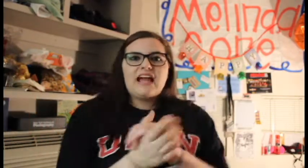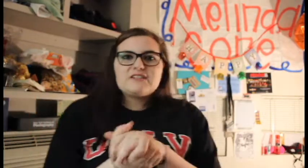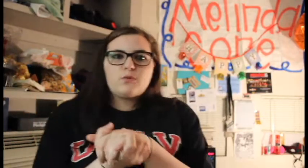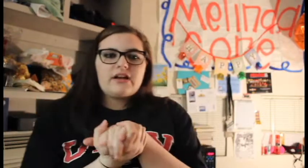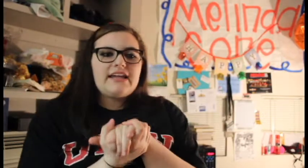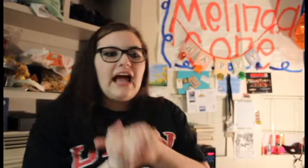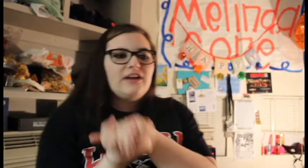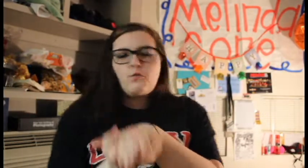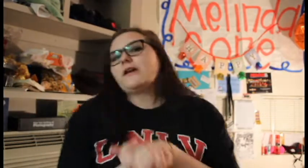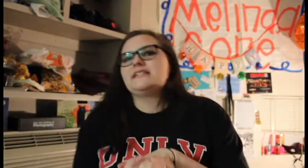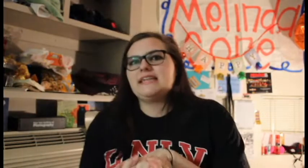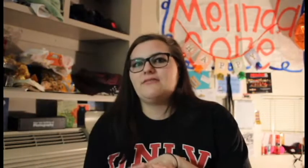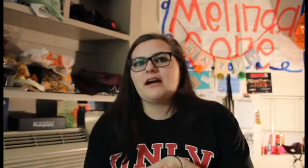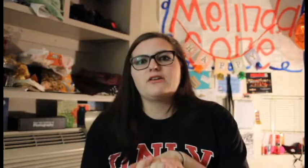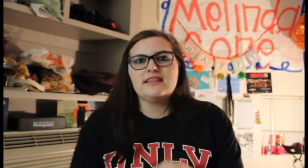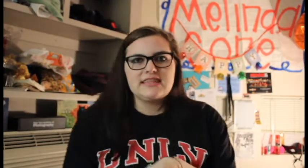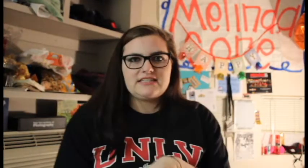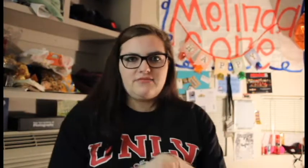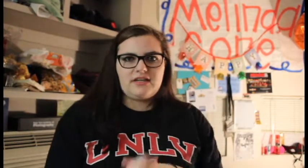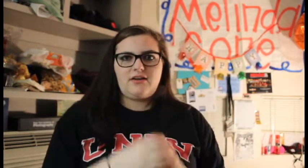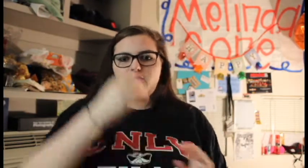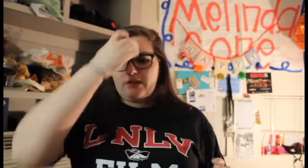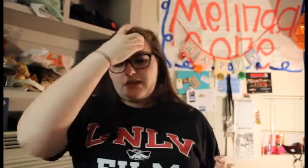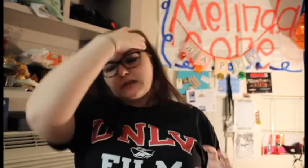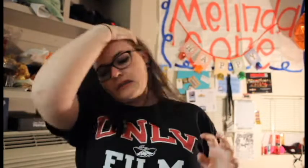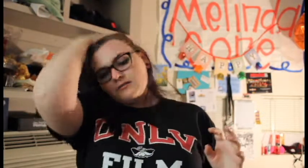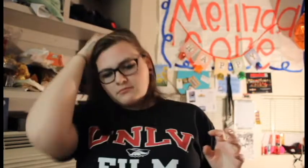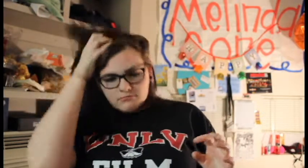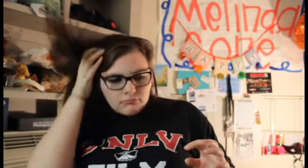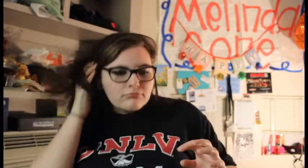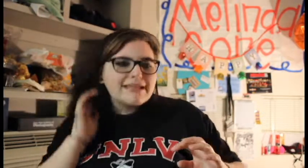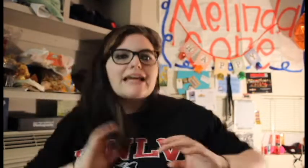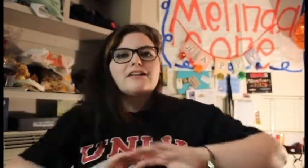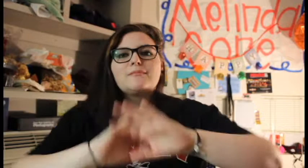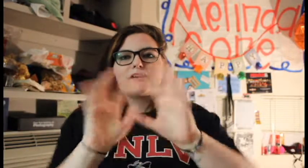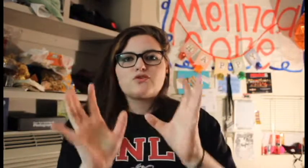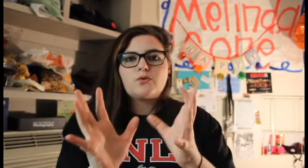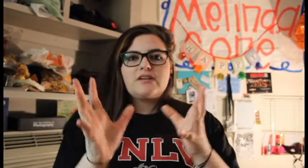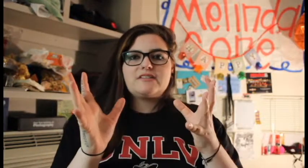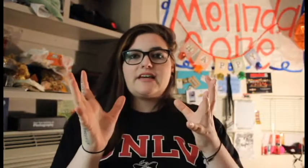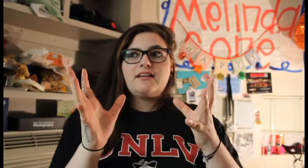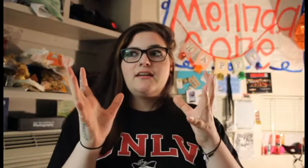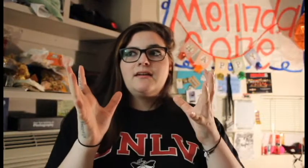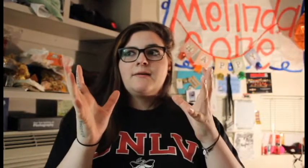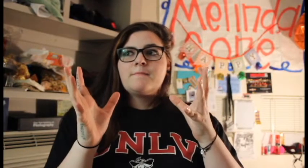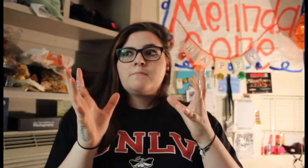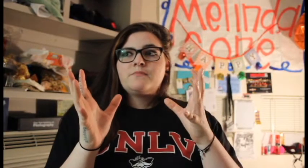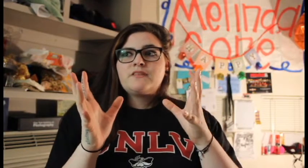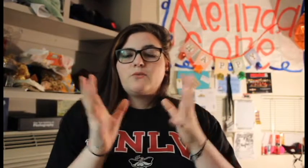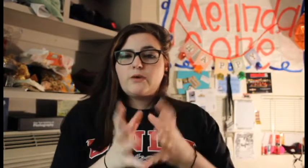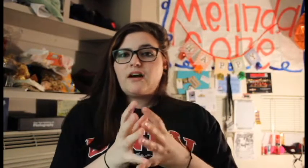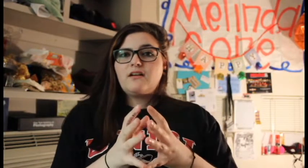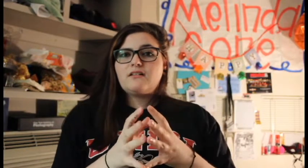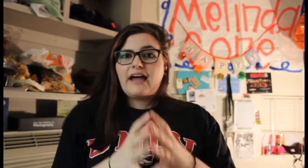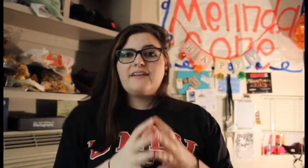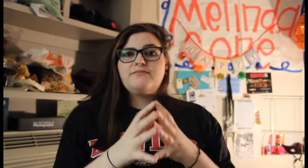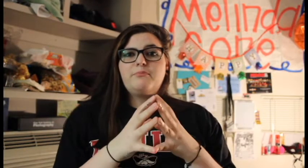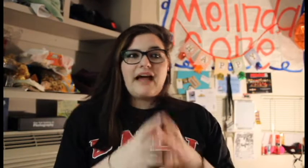That's what I kind of wanted to give out in this video with me telling my story is that we all have bad